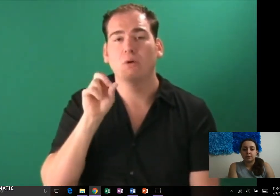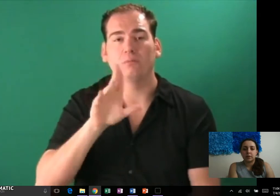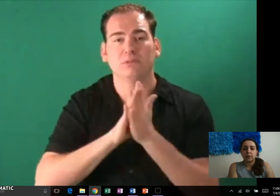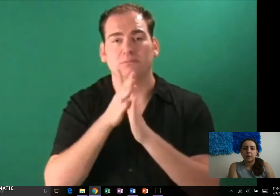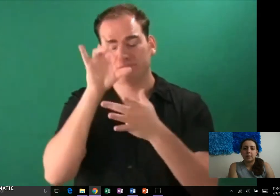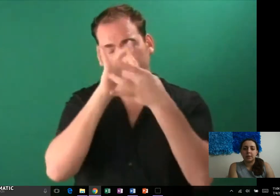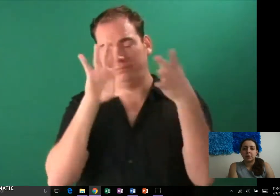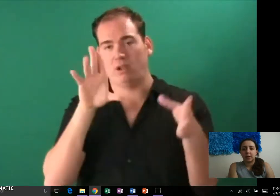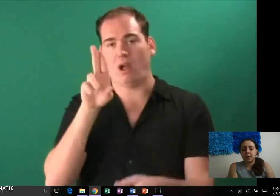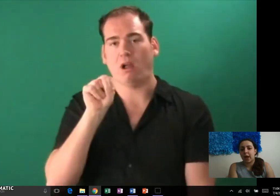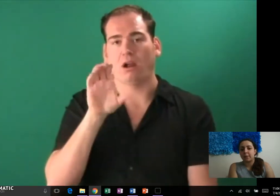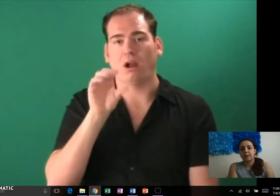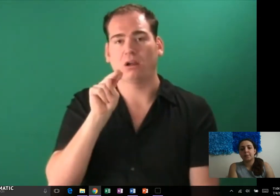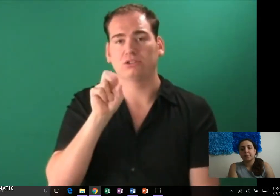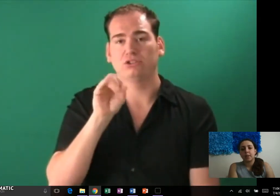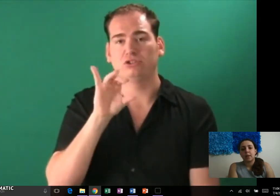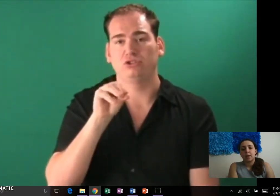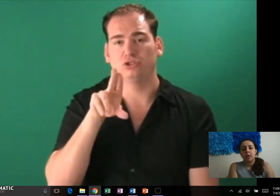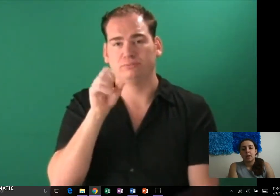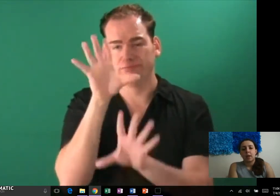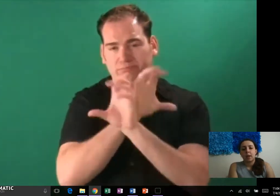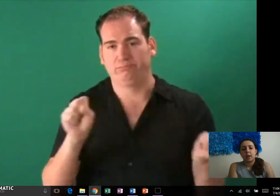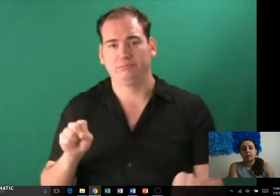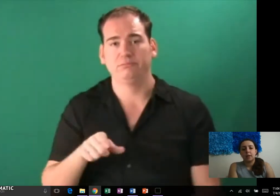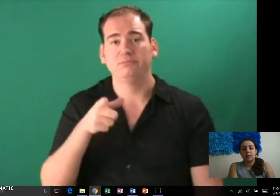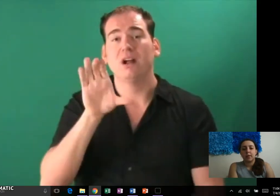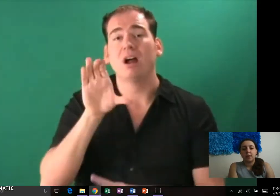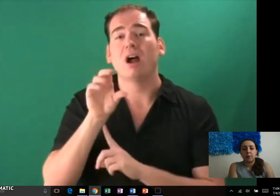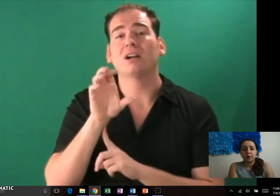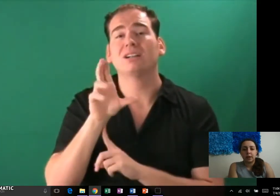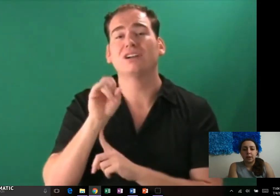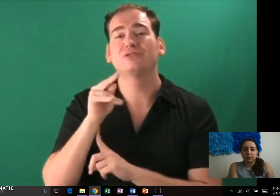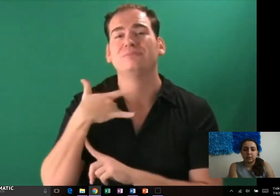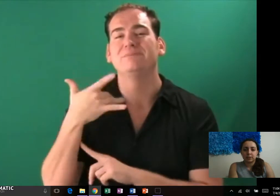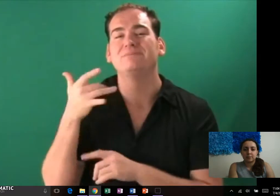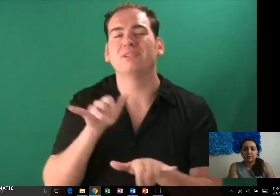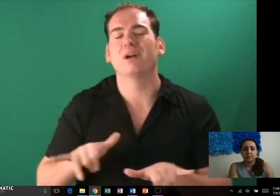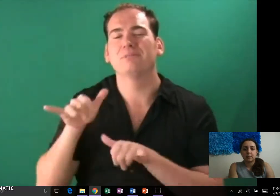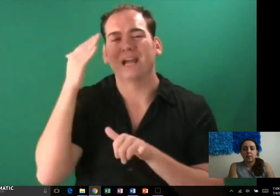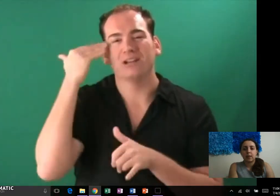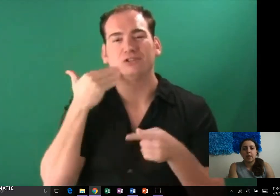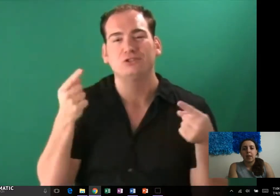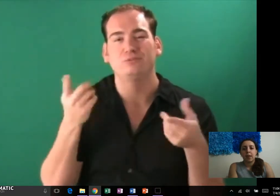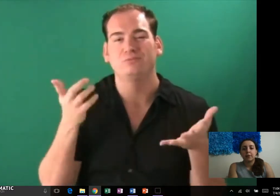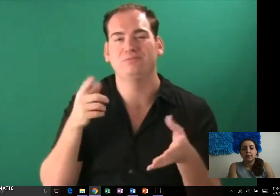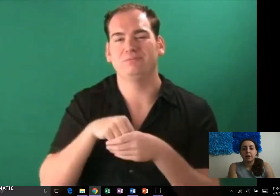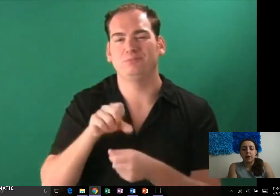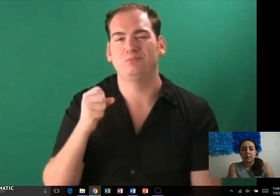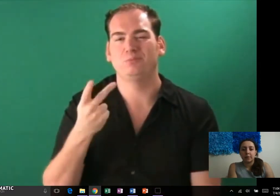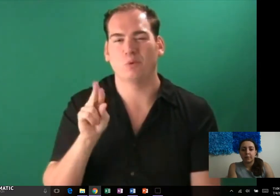amnesia can happen and then they can go unconscious it's very common for